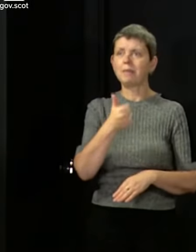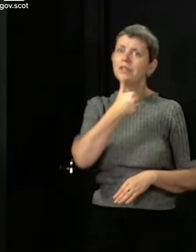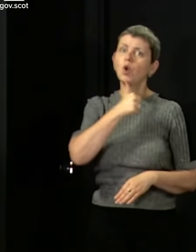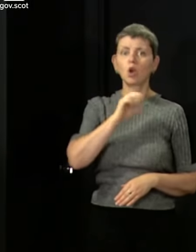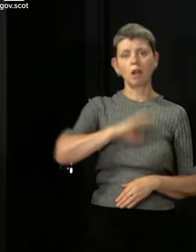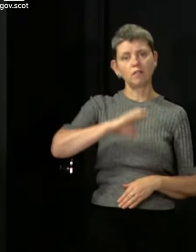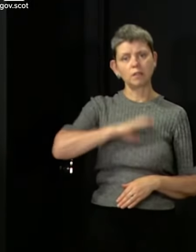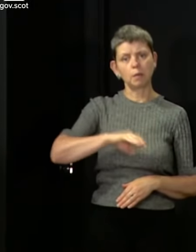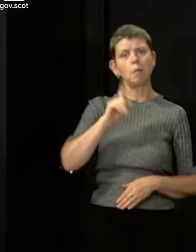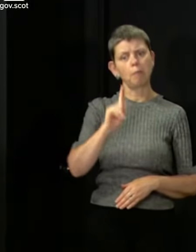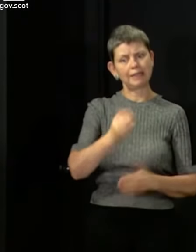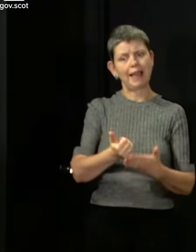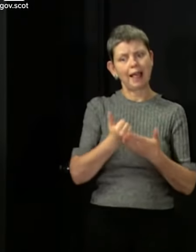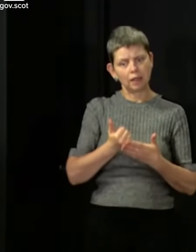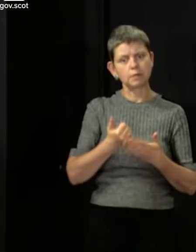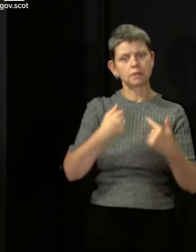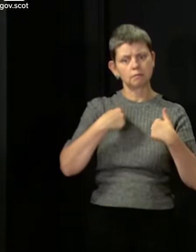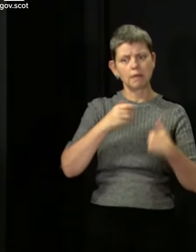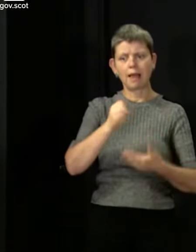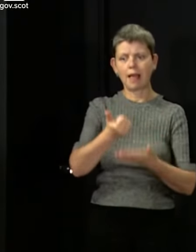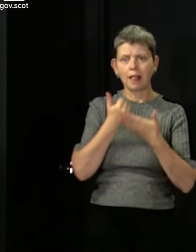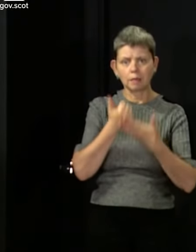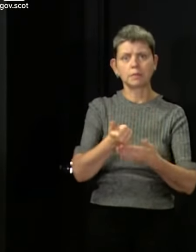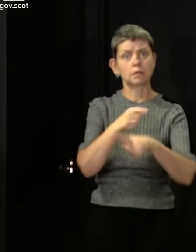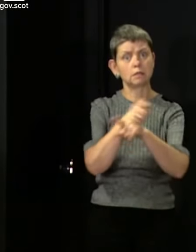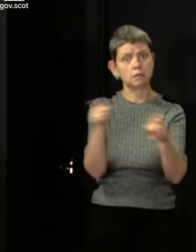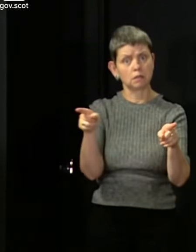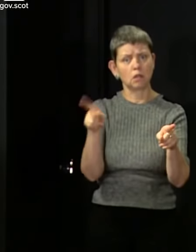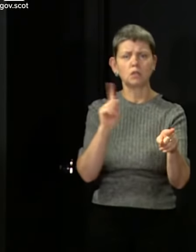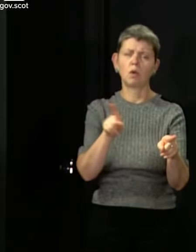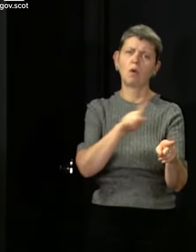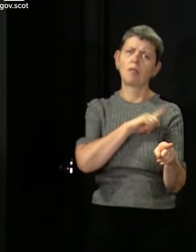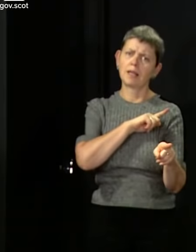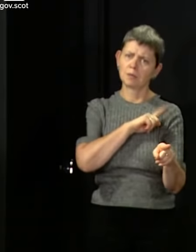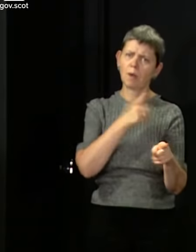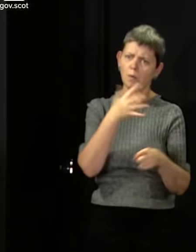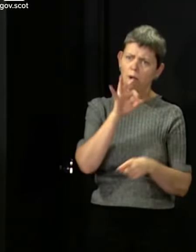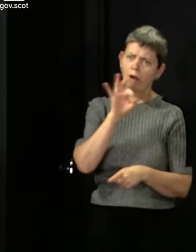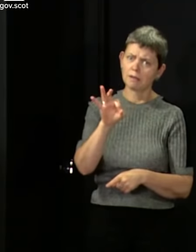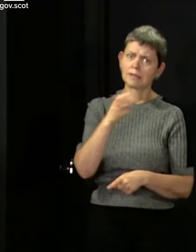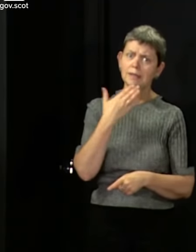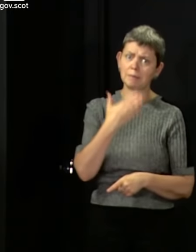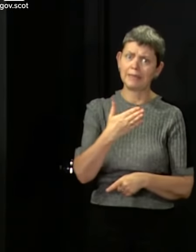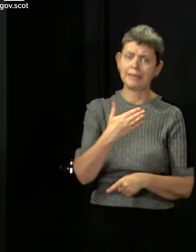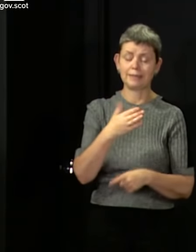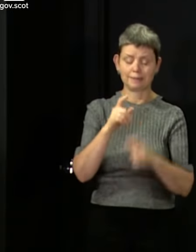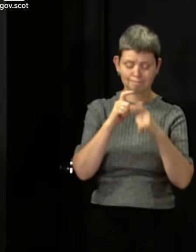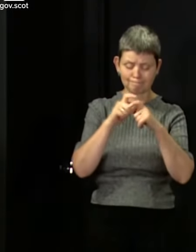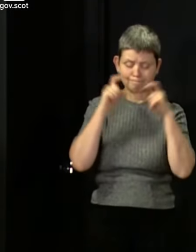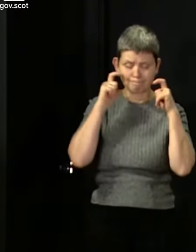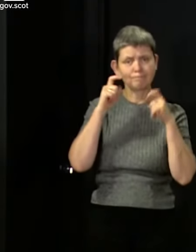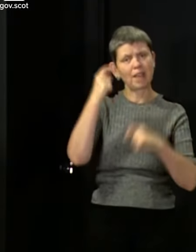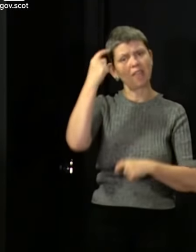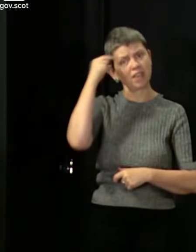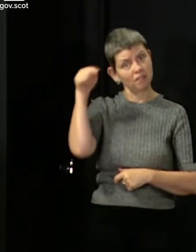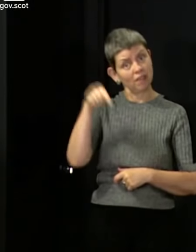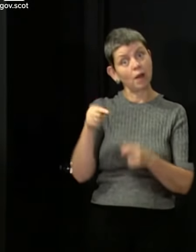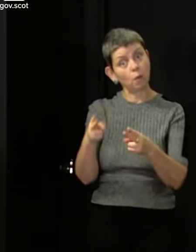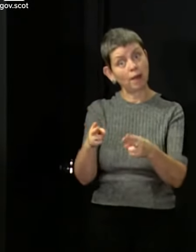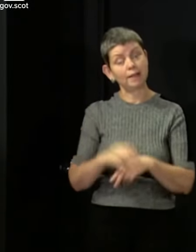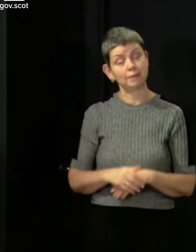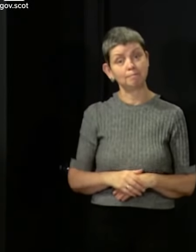protection and it's for the protection of others. And that's the spirit I really appeal to people to see this and to approach it. And